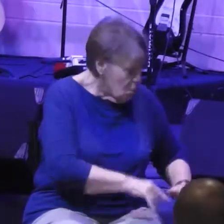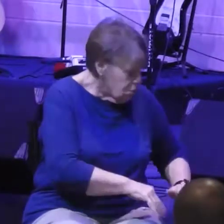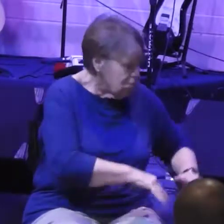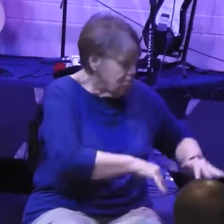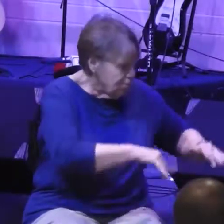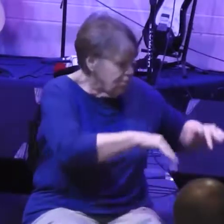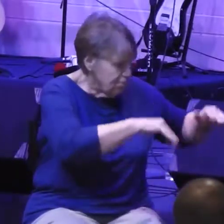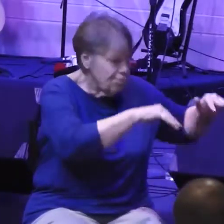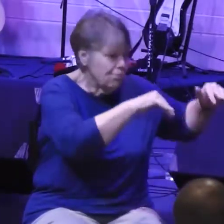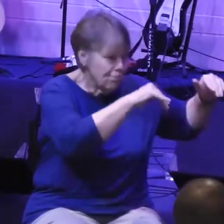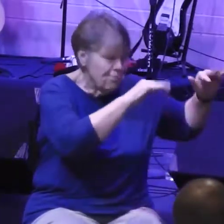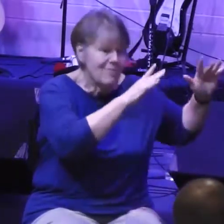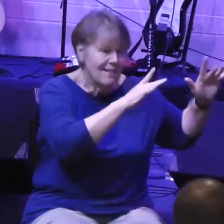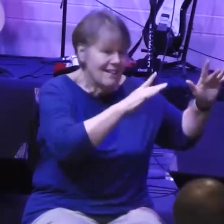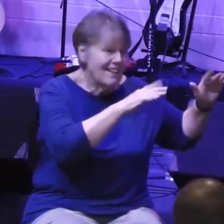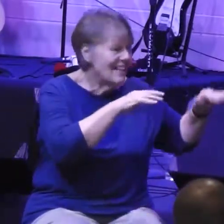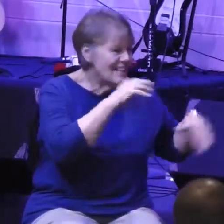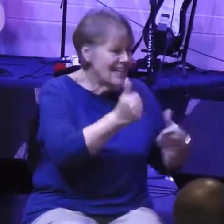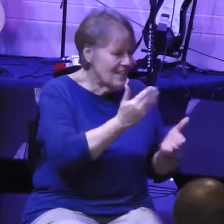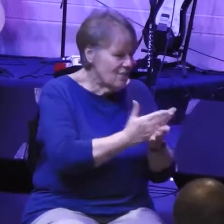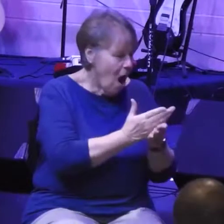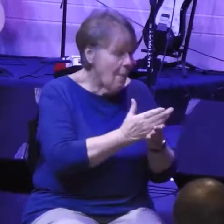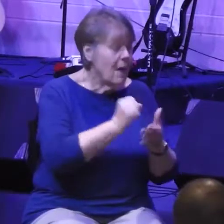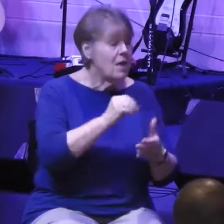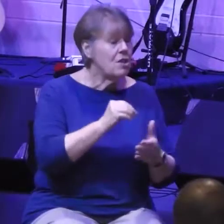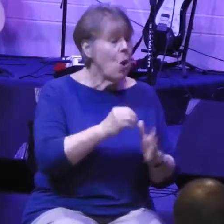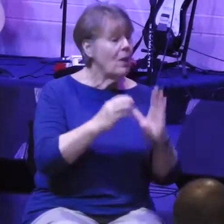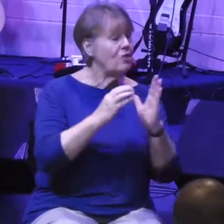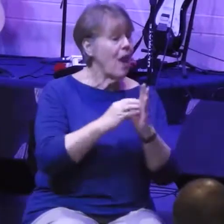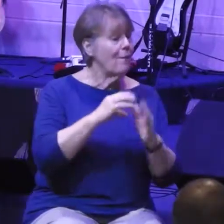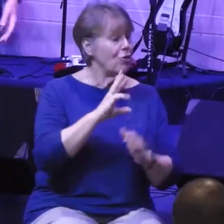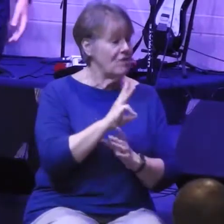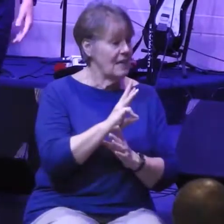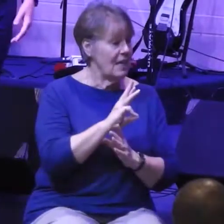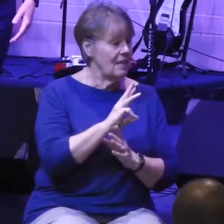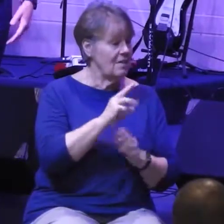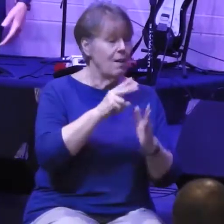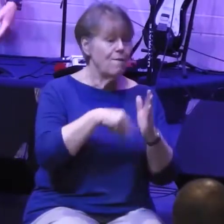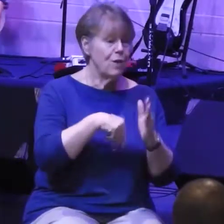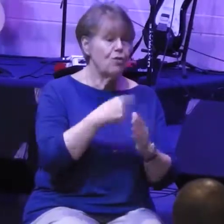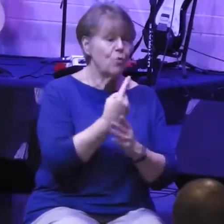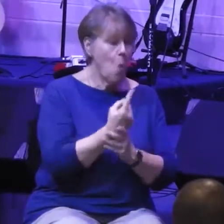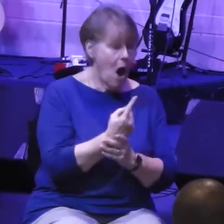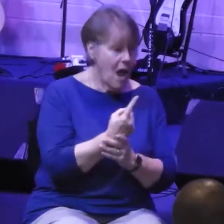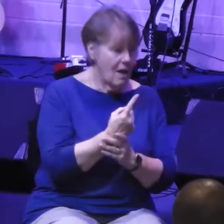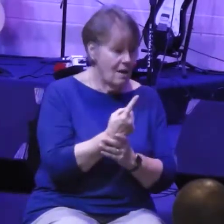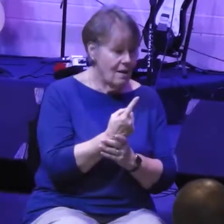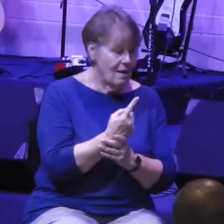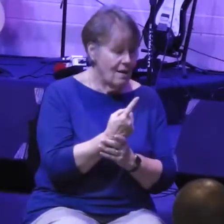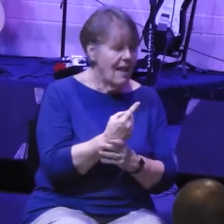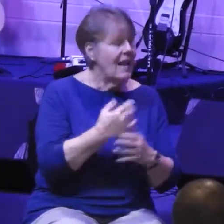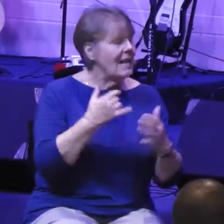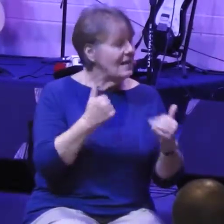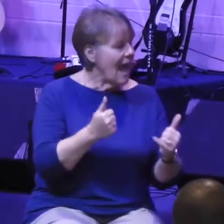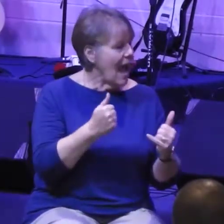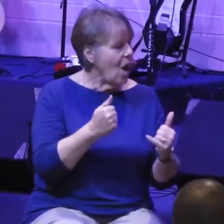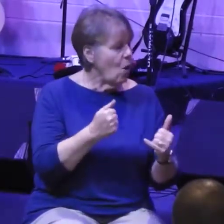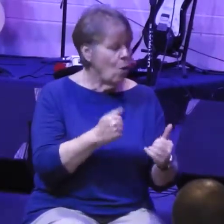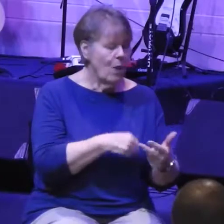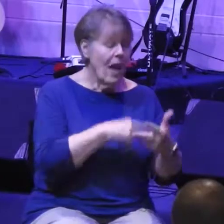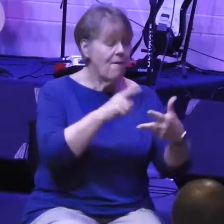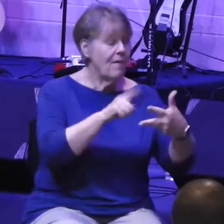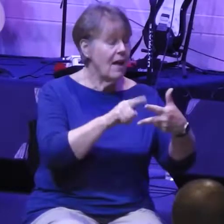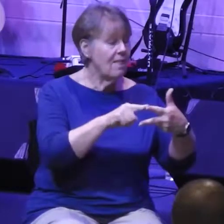but it continued. So again, in chapter 6, starting in verse 1, we hear opposition number